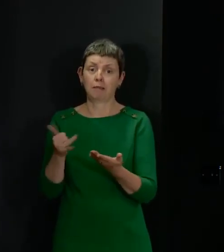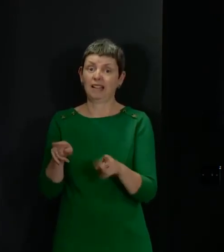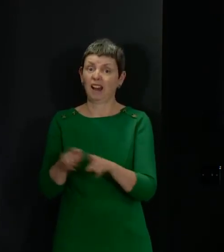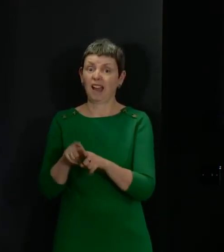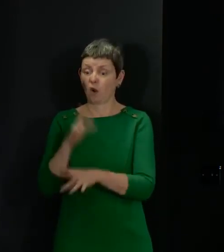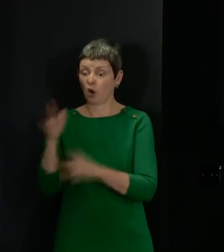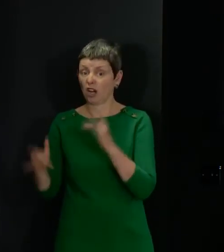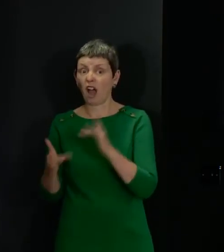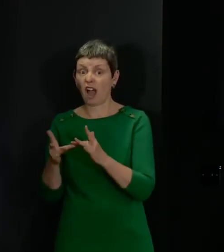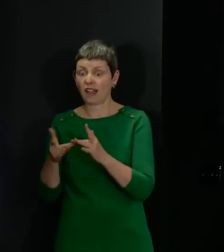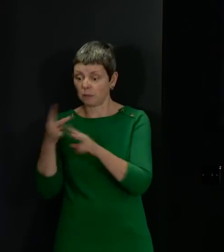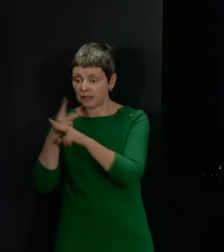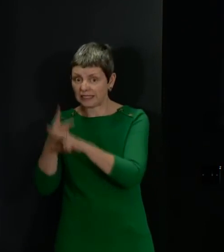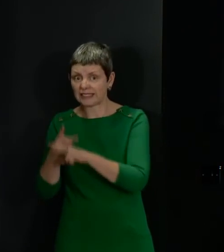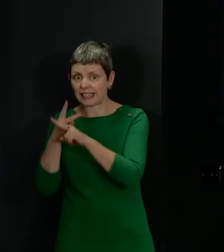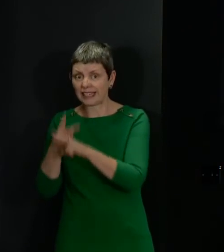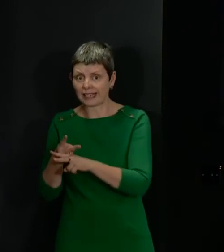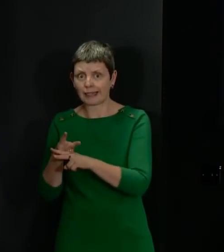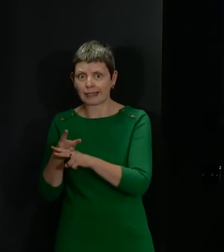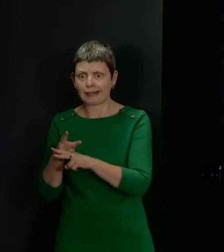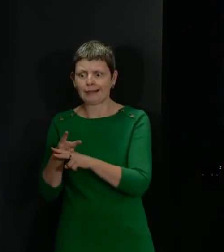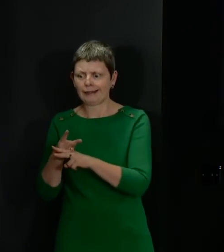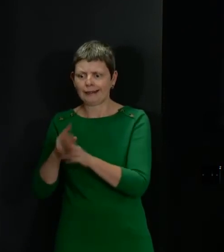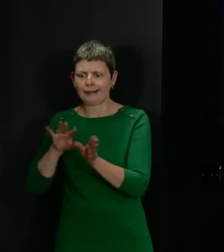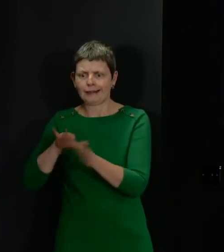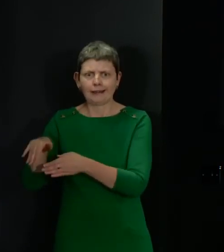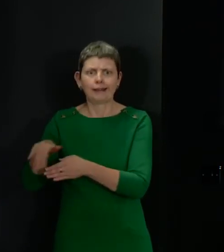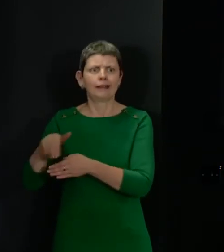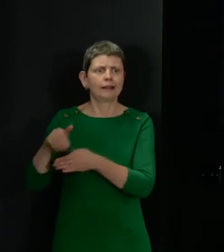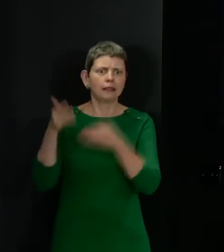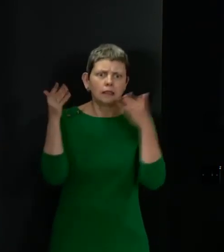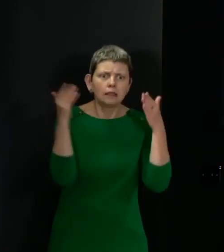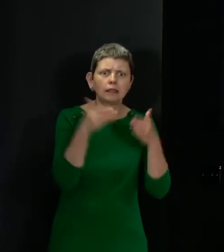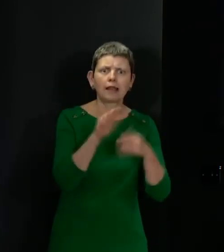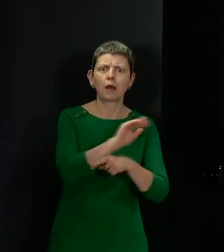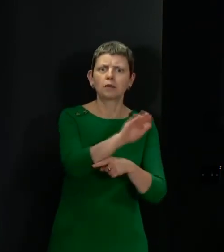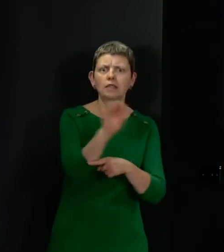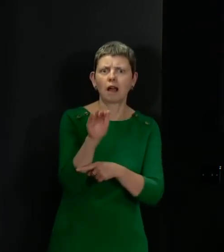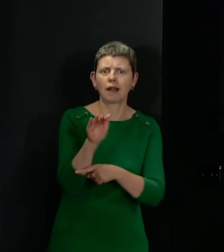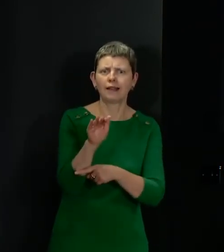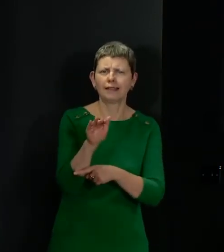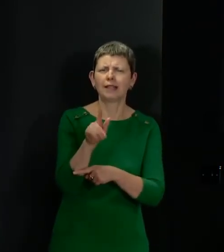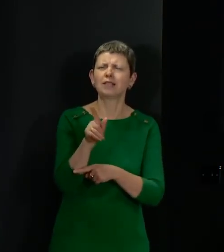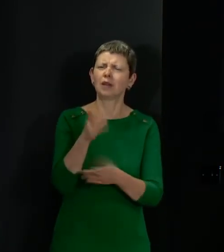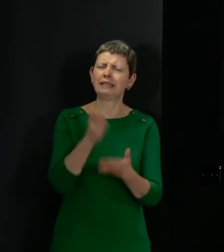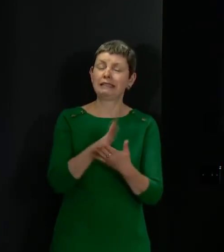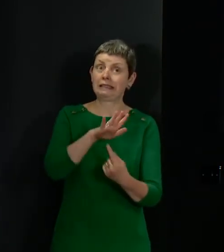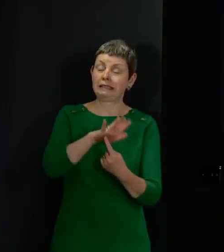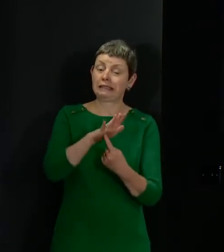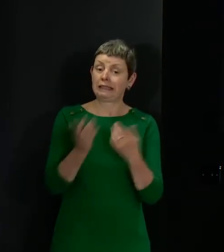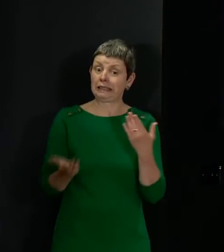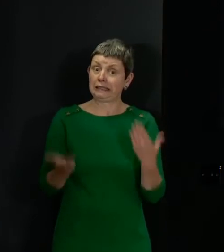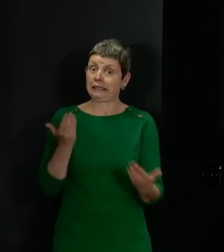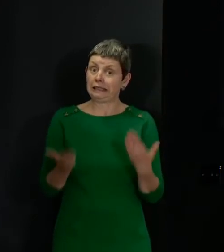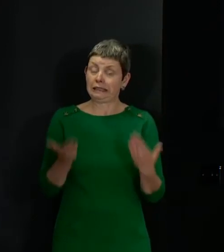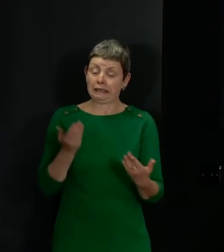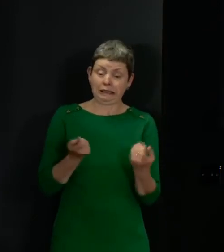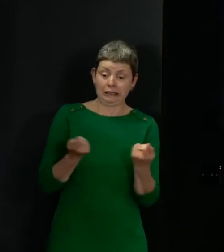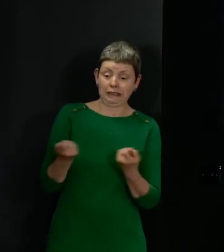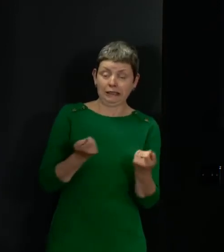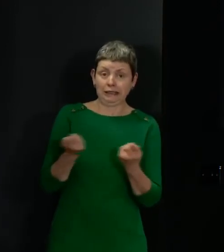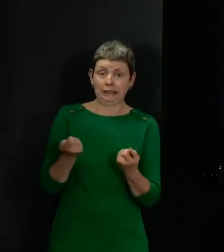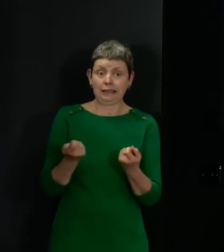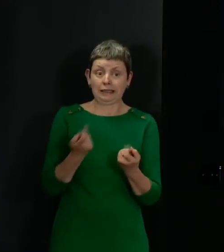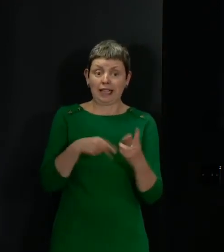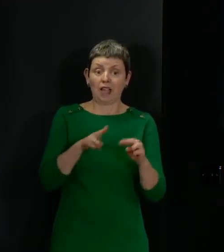forward within the public protection space as well. So we are going to have to balance up the sustainability of what we've done